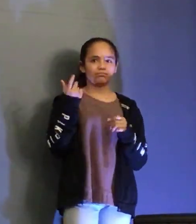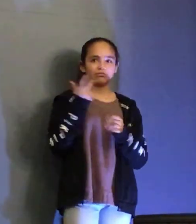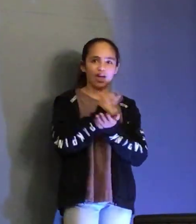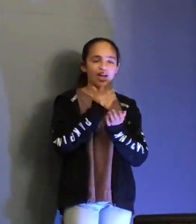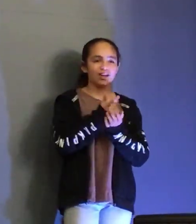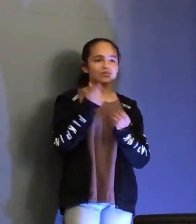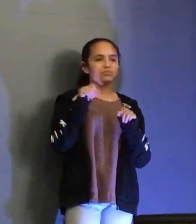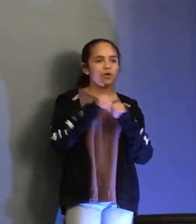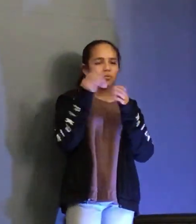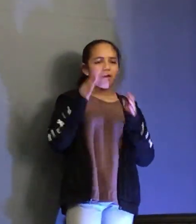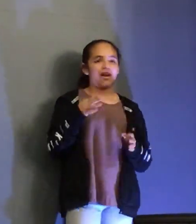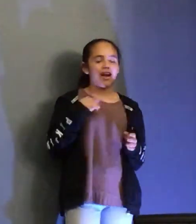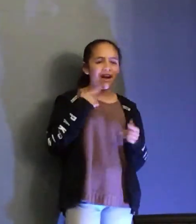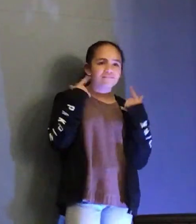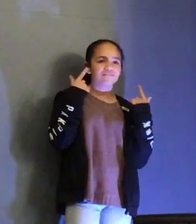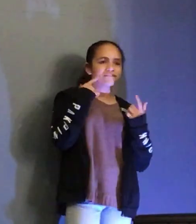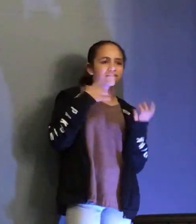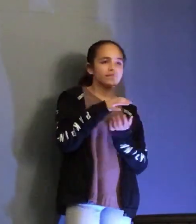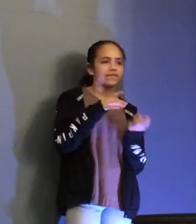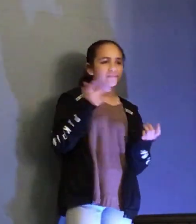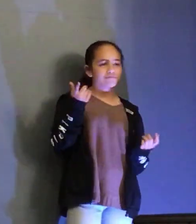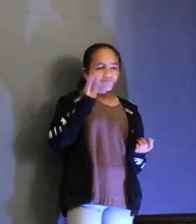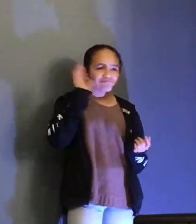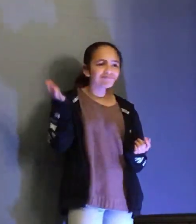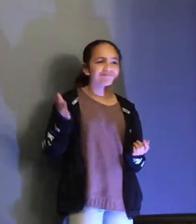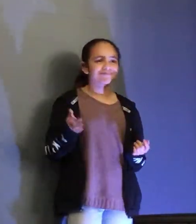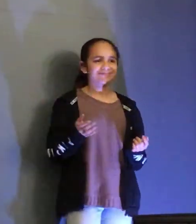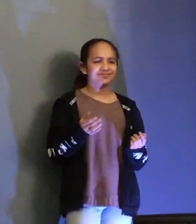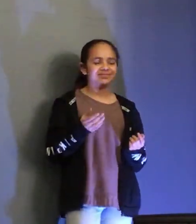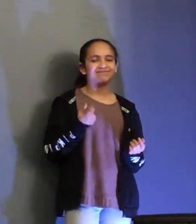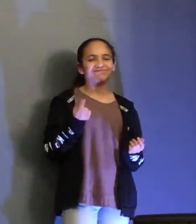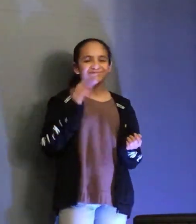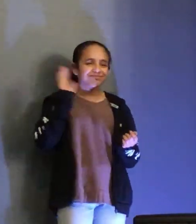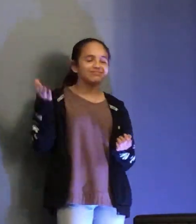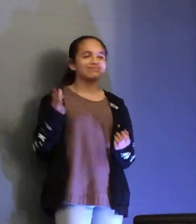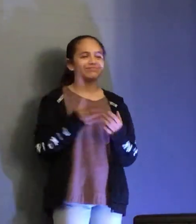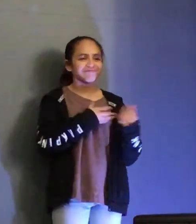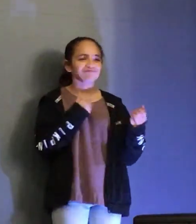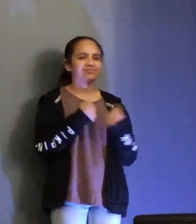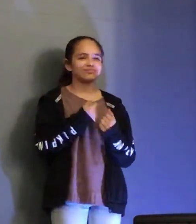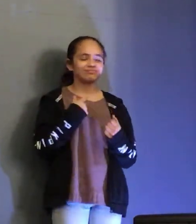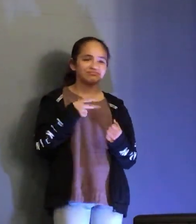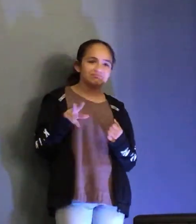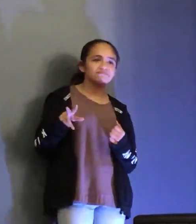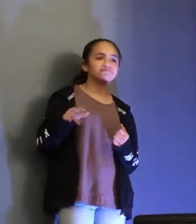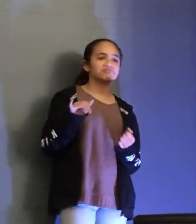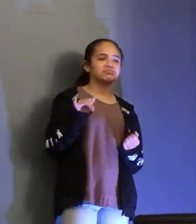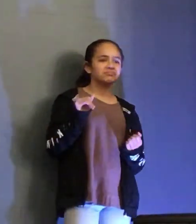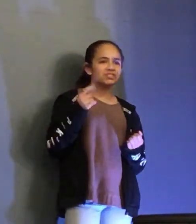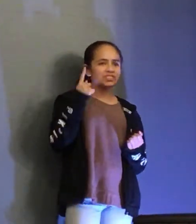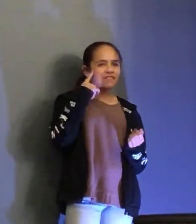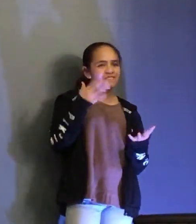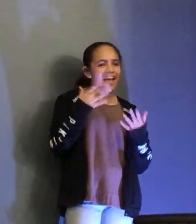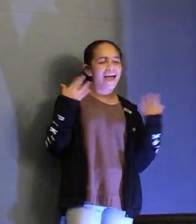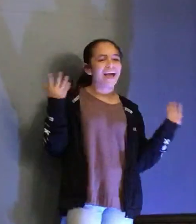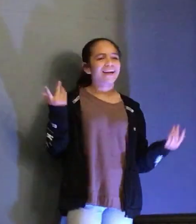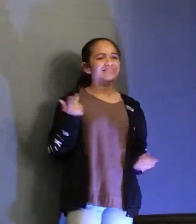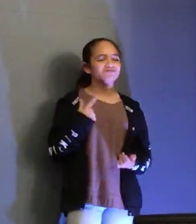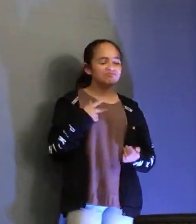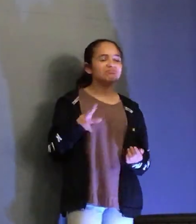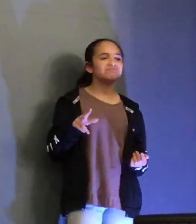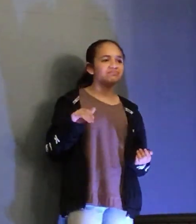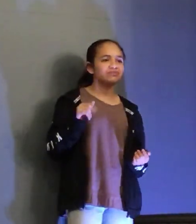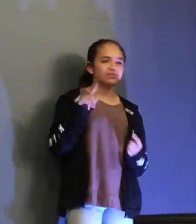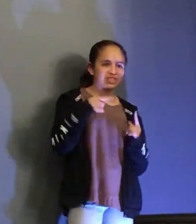I met him when we were we were doing a play and he would just make me laugh just by how he just his facial expressions. And I thought, wow,